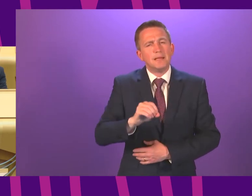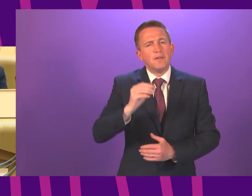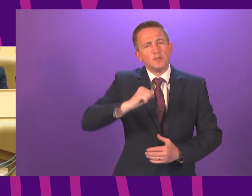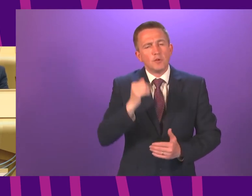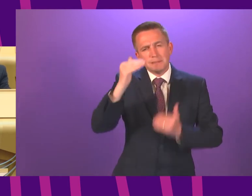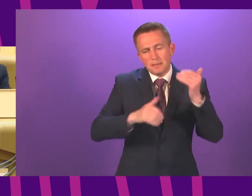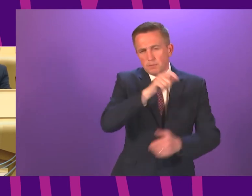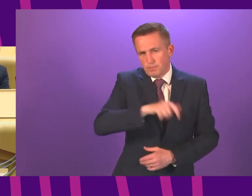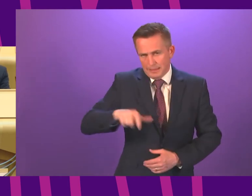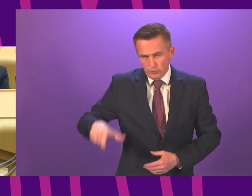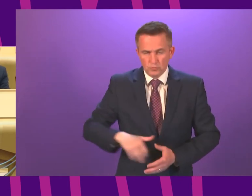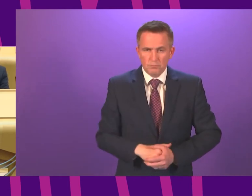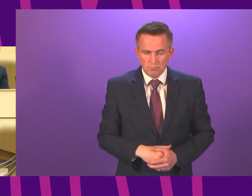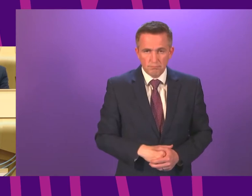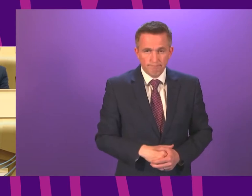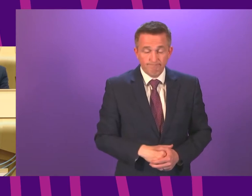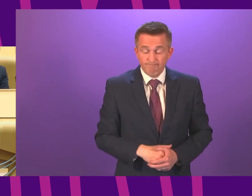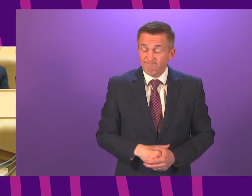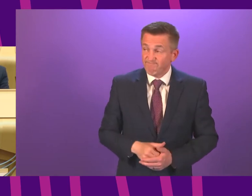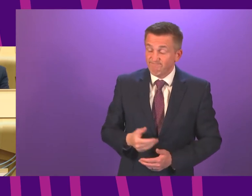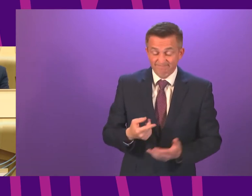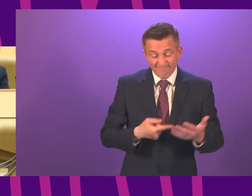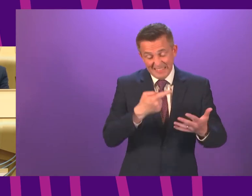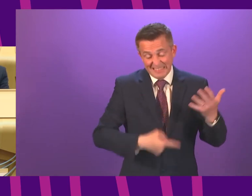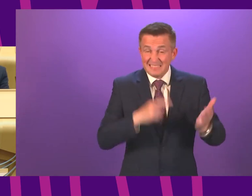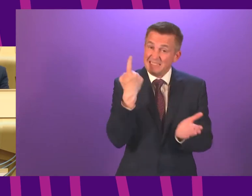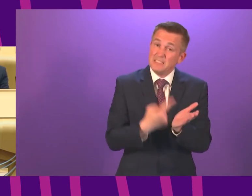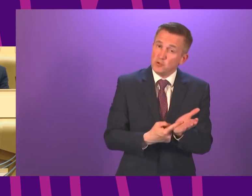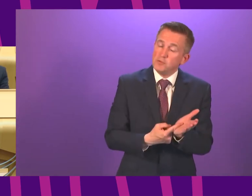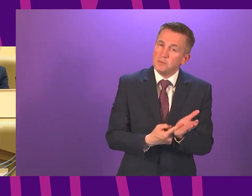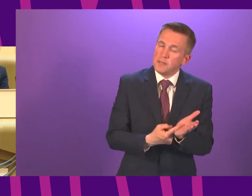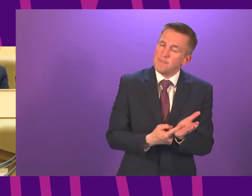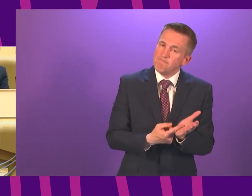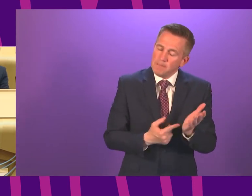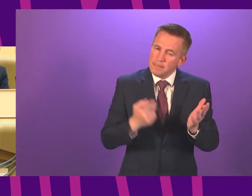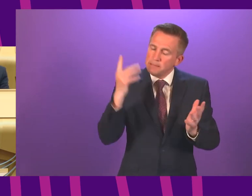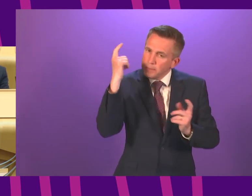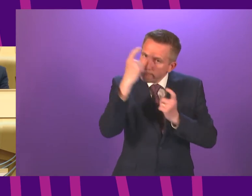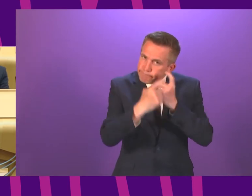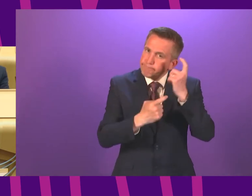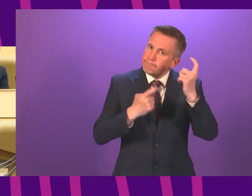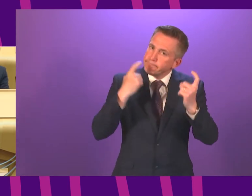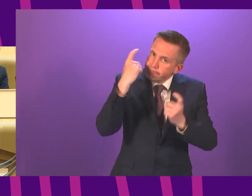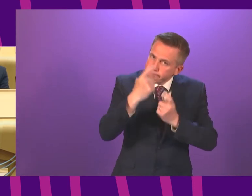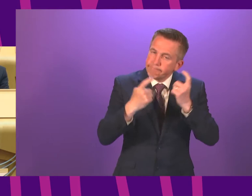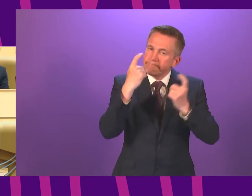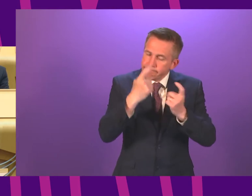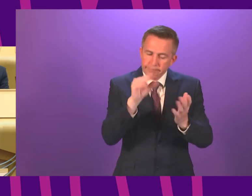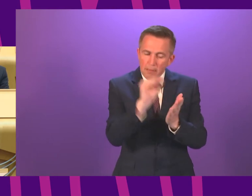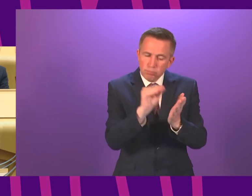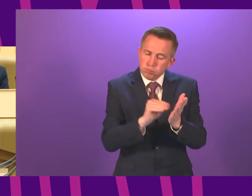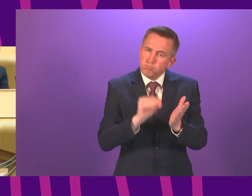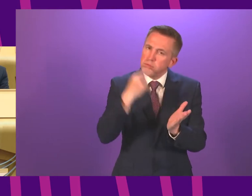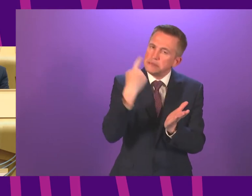population. Presidding officer, the decisions we have arrived at today are difficult and complex ones. And